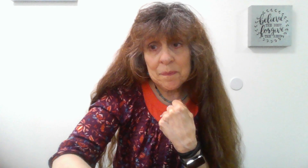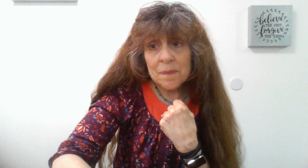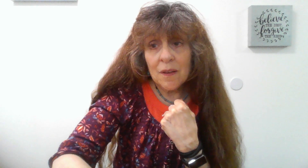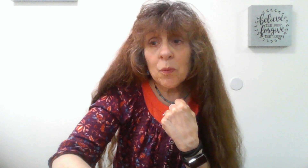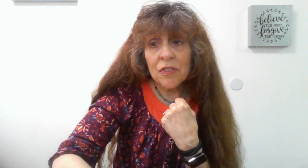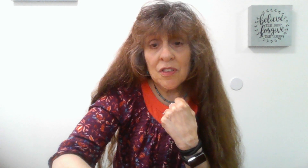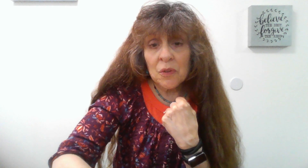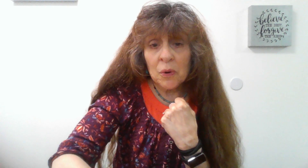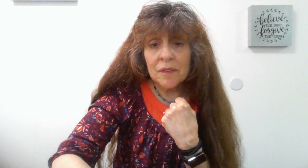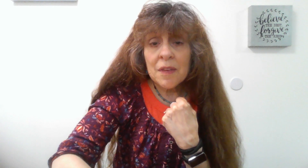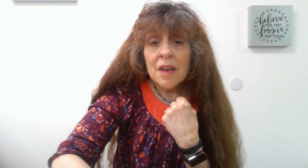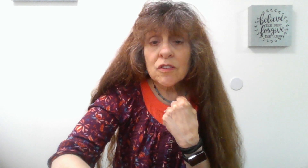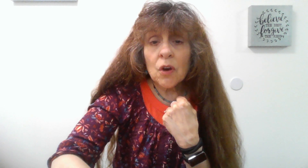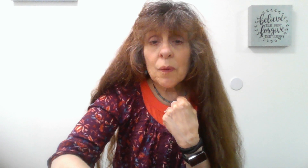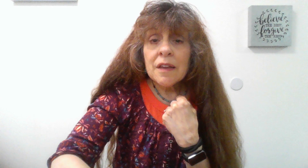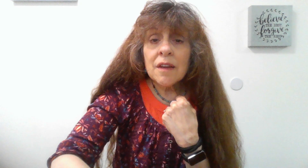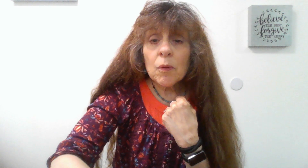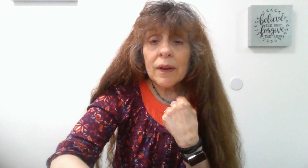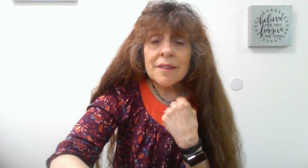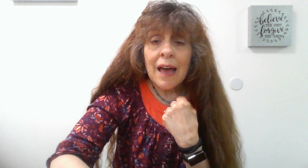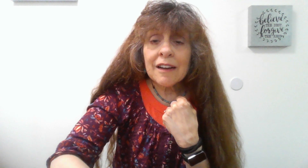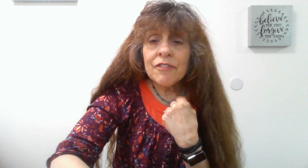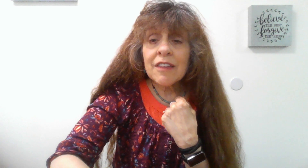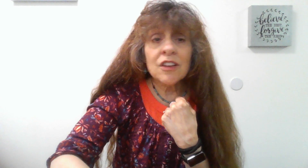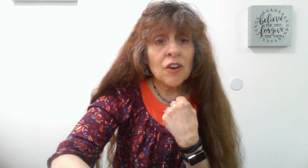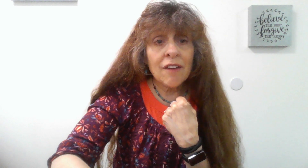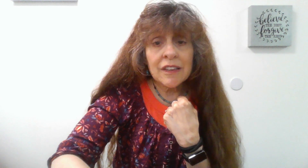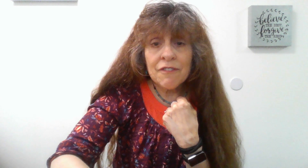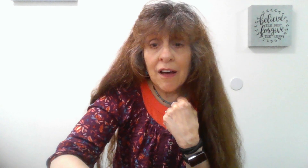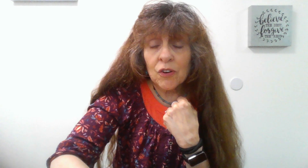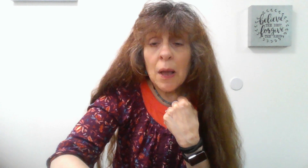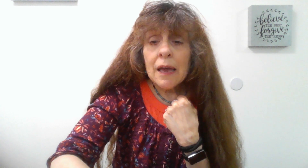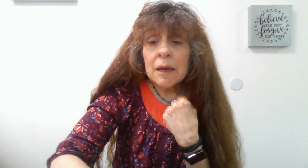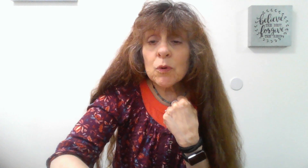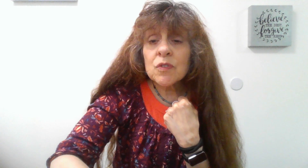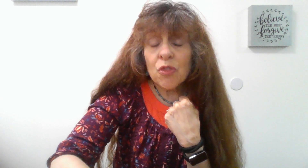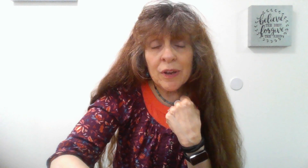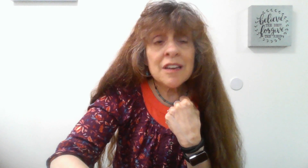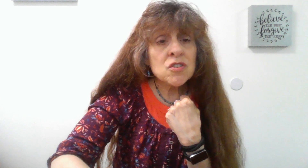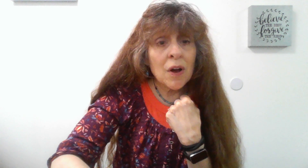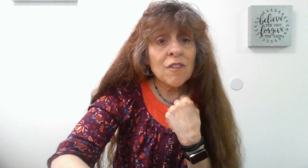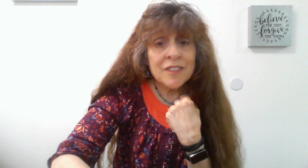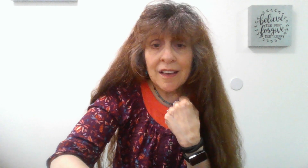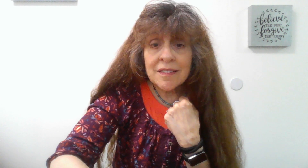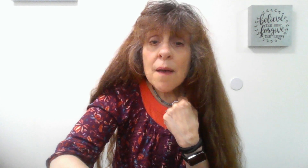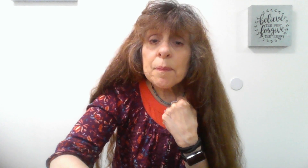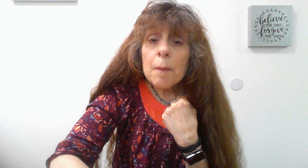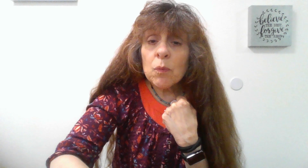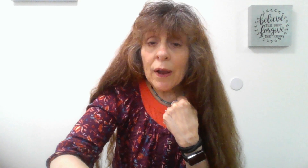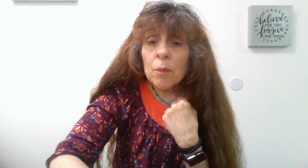with the Lord. So number one is a lack of faith in your Heavenly Father. Hebrews 3, 12 says, Beware,